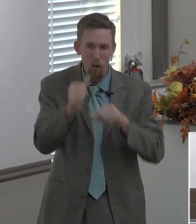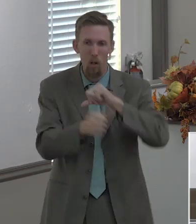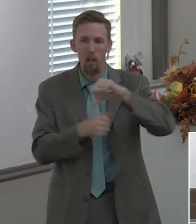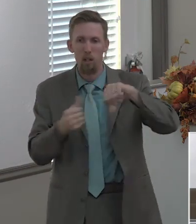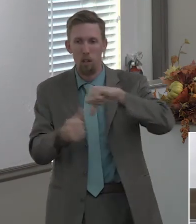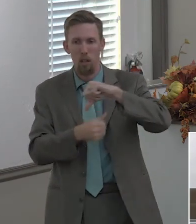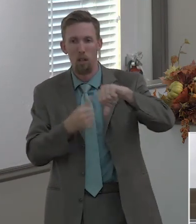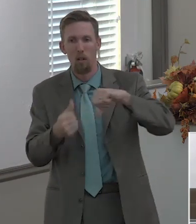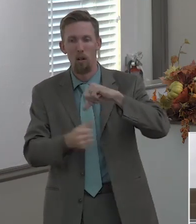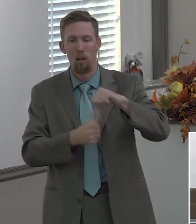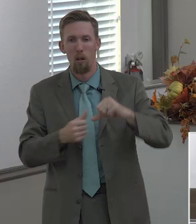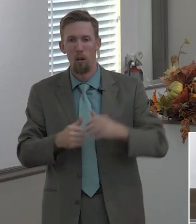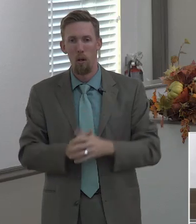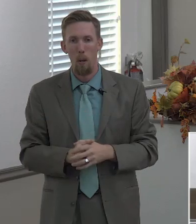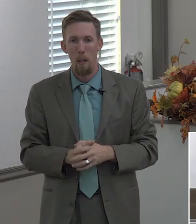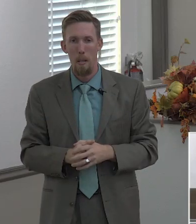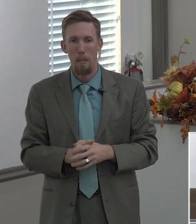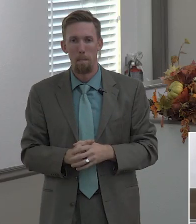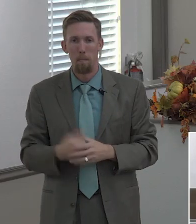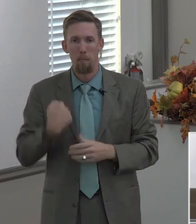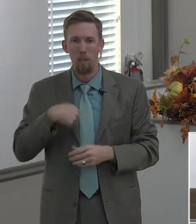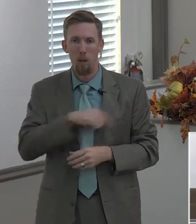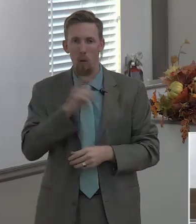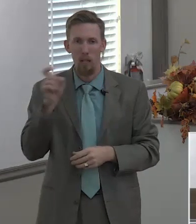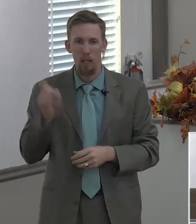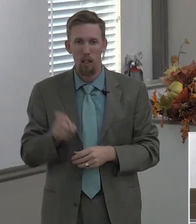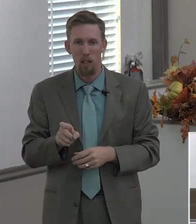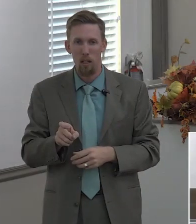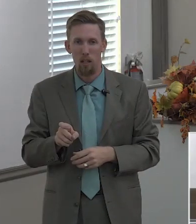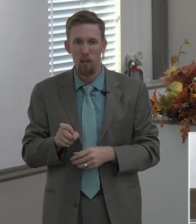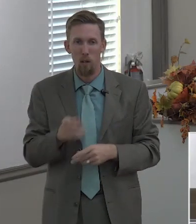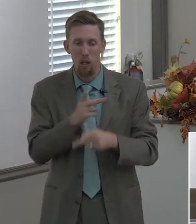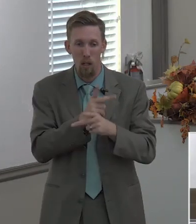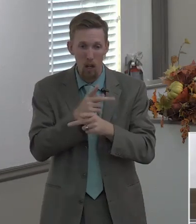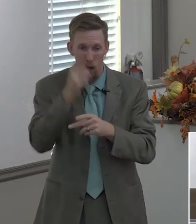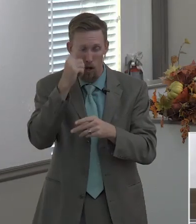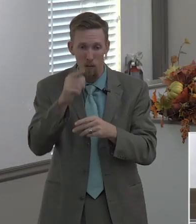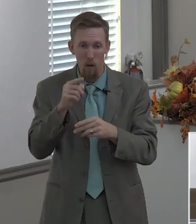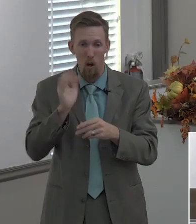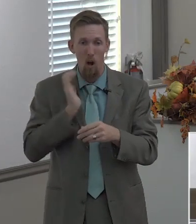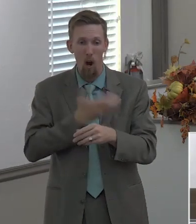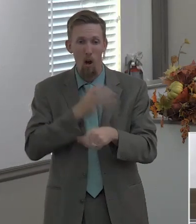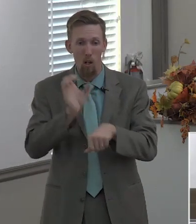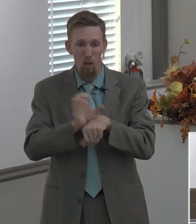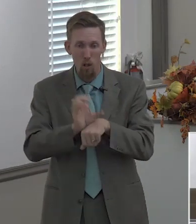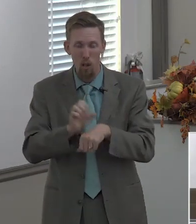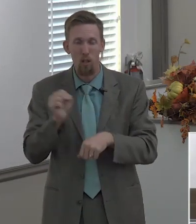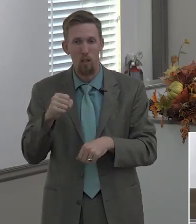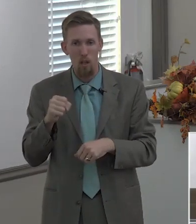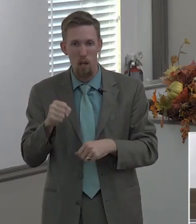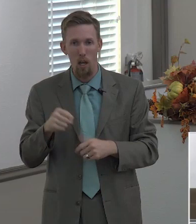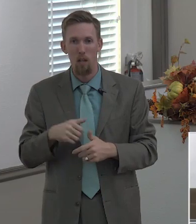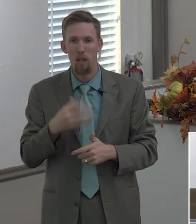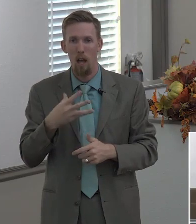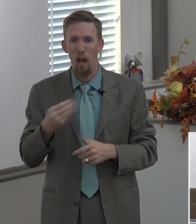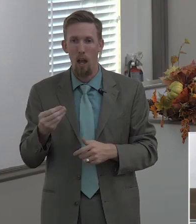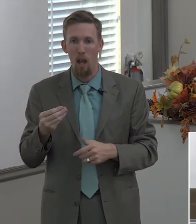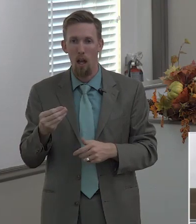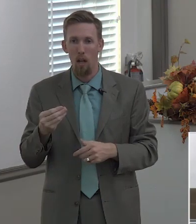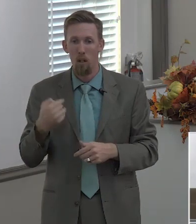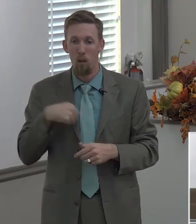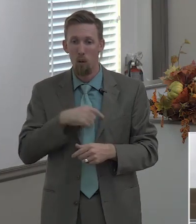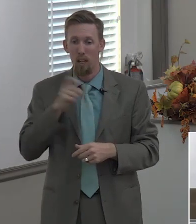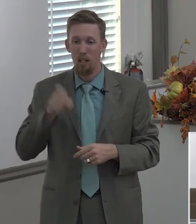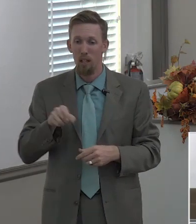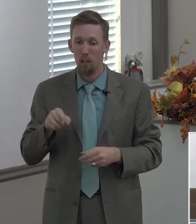we got to care for one another we have to care for not only those that are part of our church family but we got